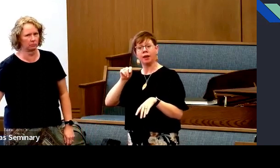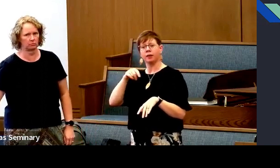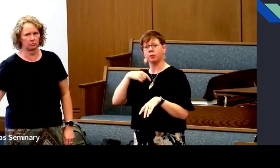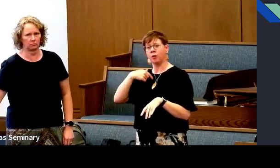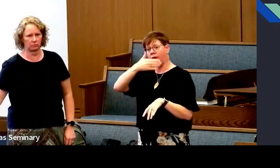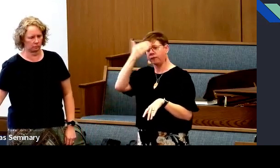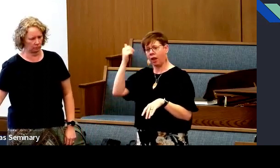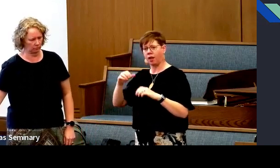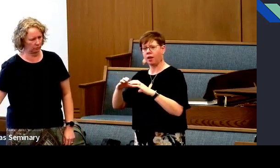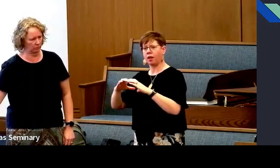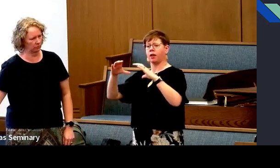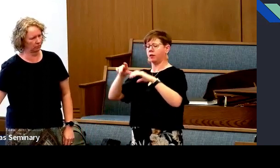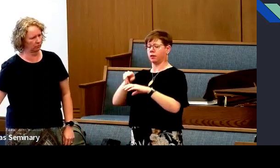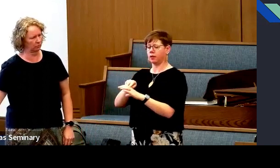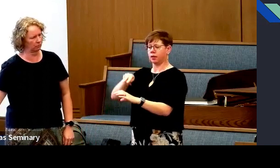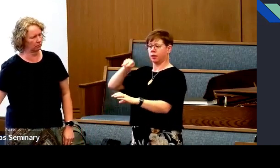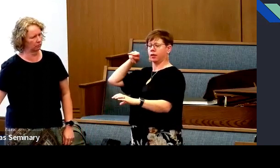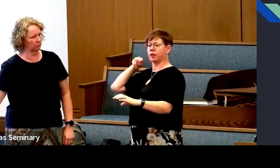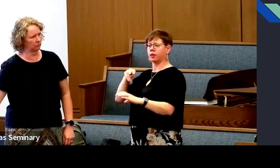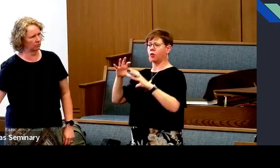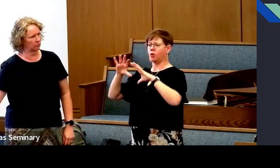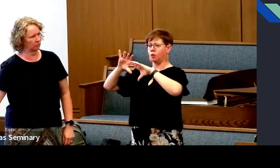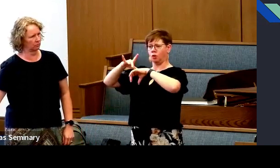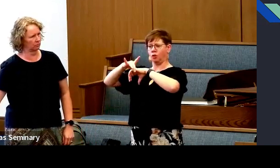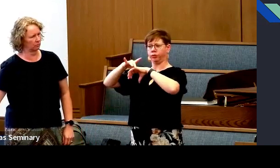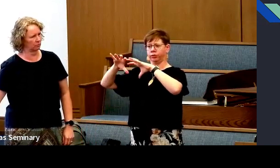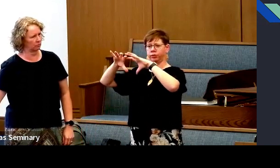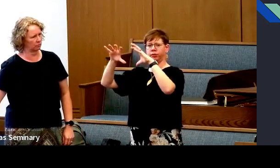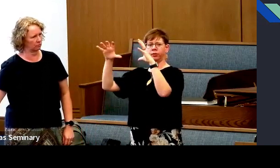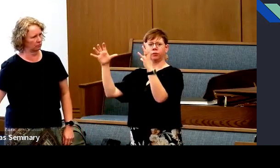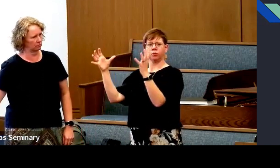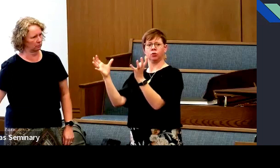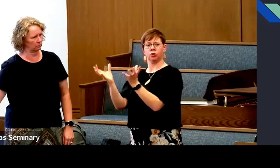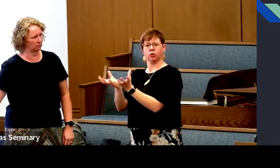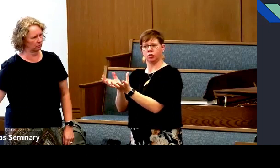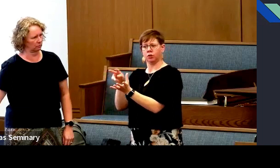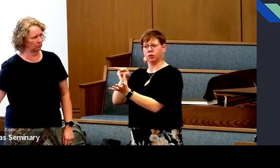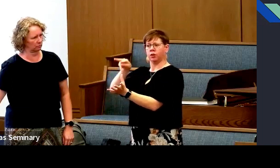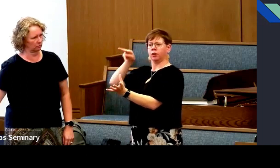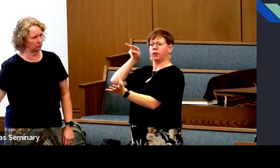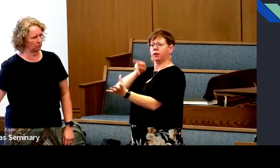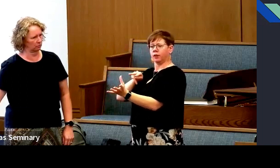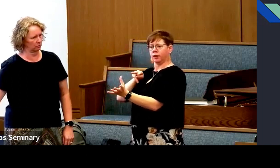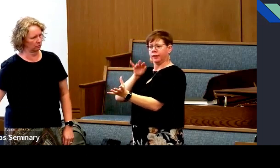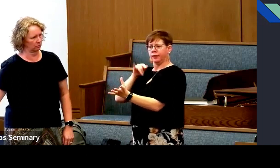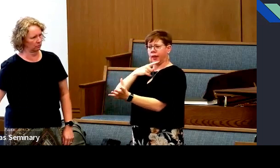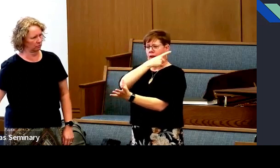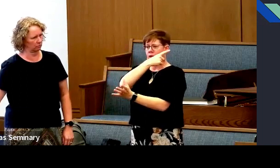and it's, it's not clean and perfect. But if we take a step back and look at earth as a whole